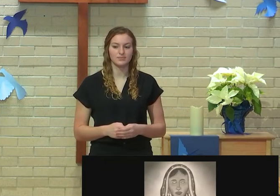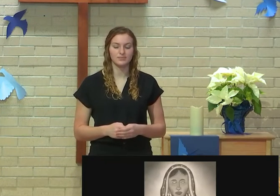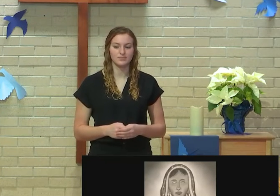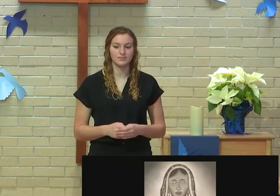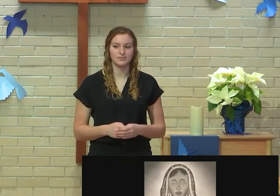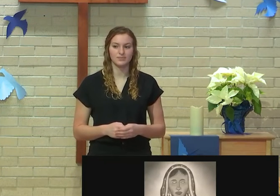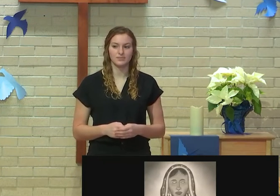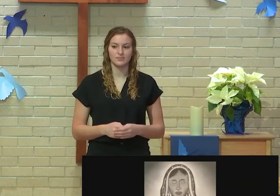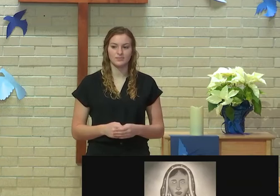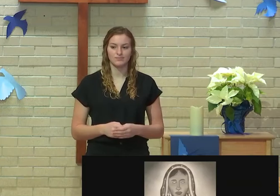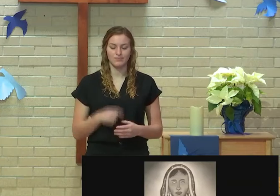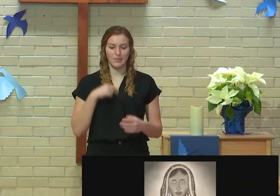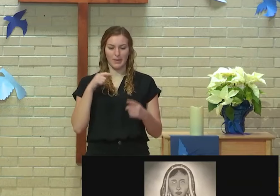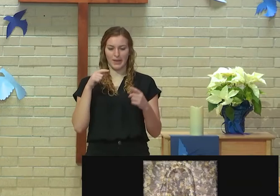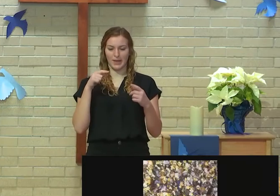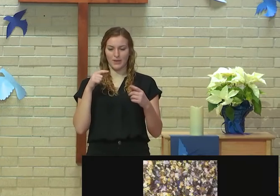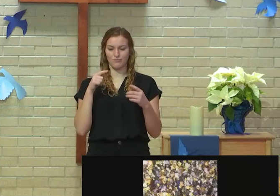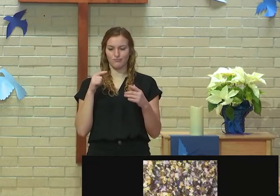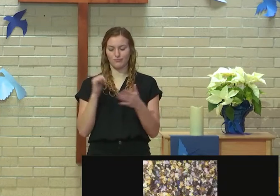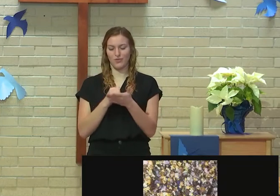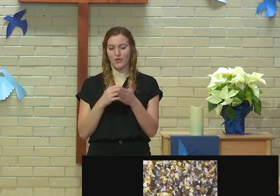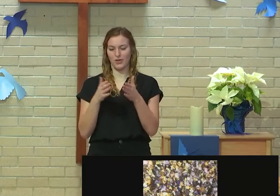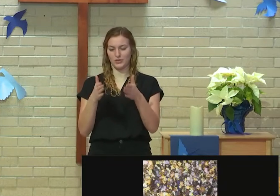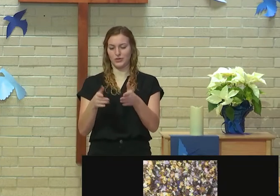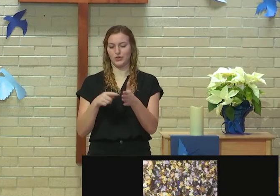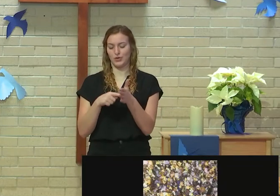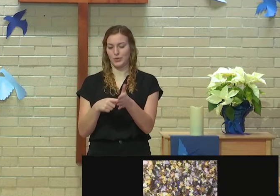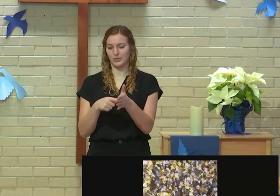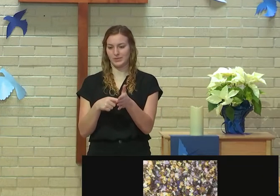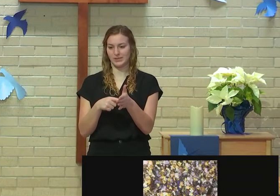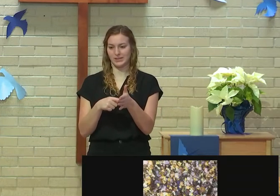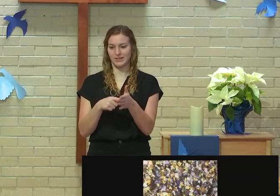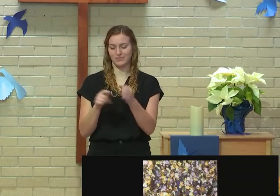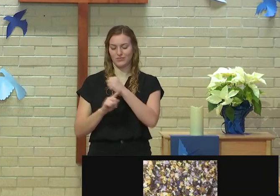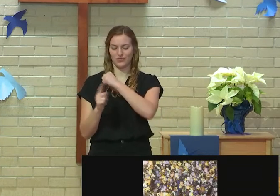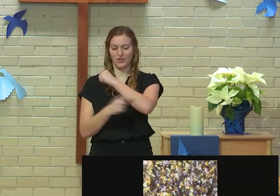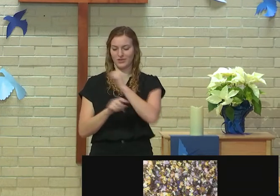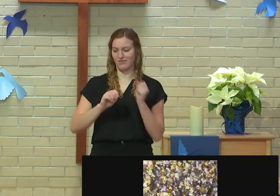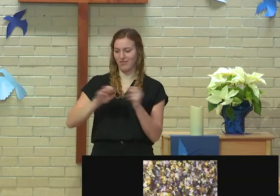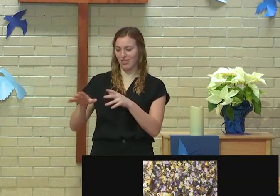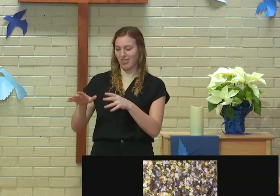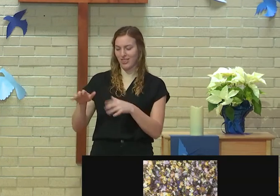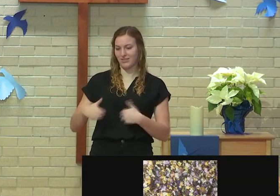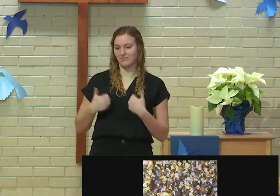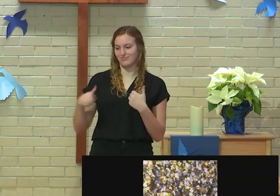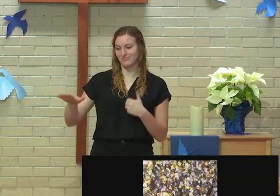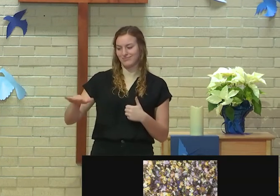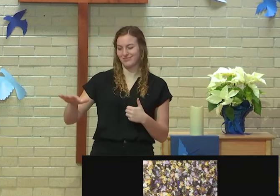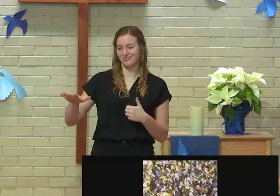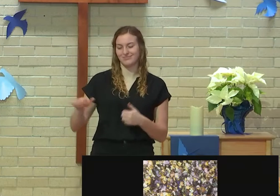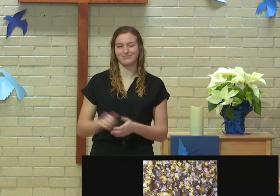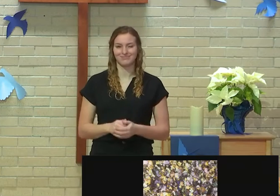My piece is mainly saying, we need to stop throwing garbage into other species environments.